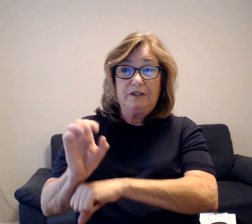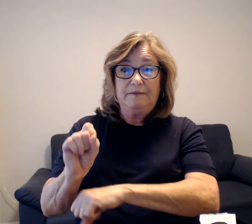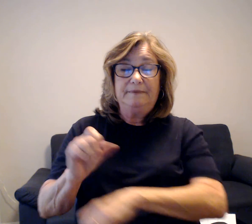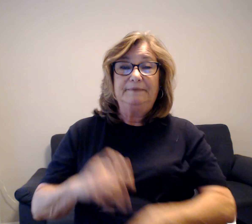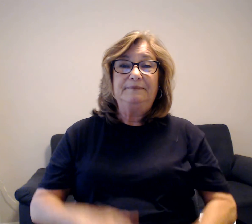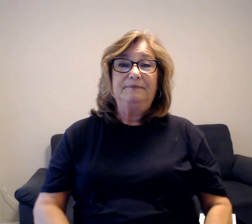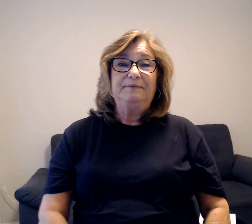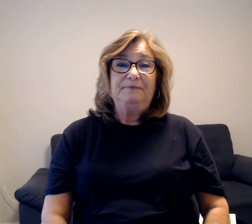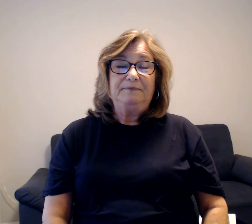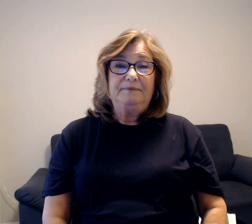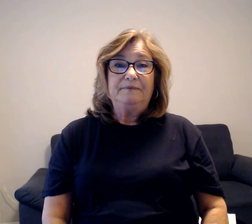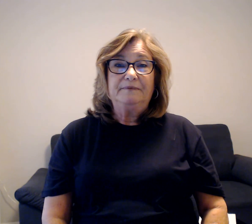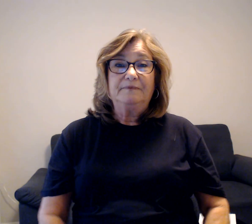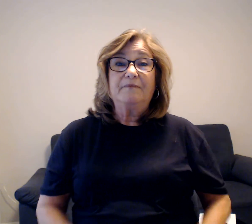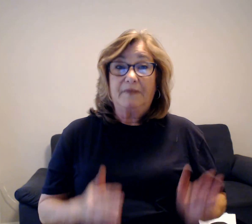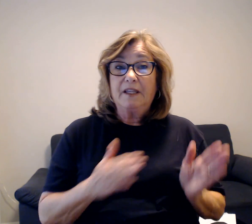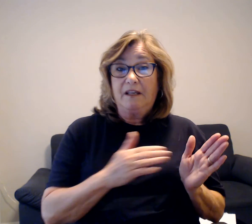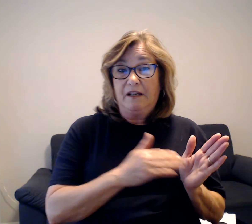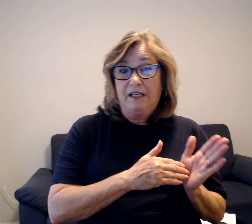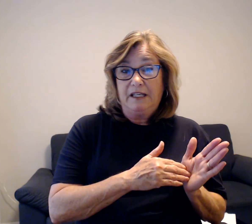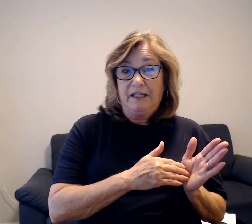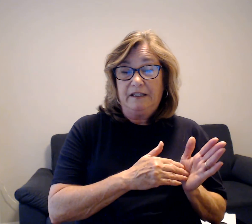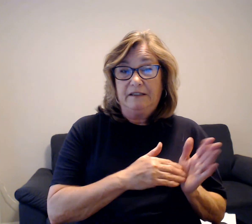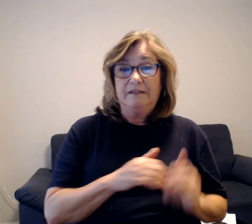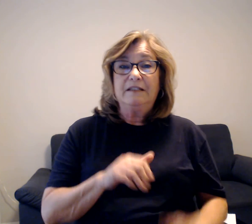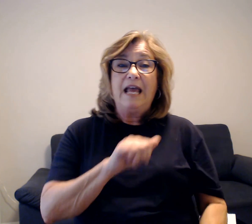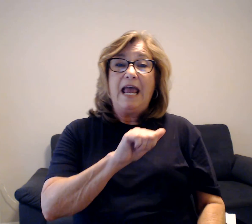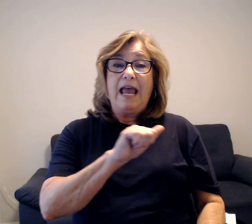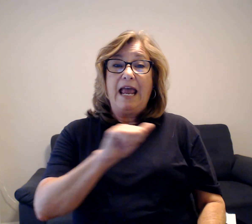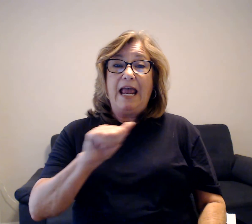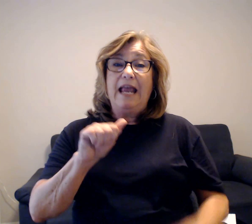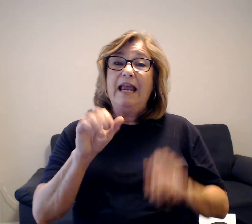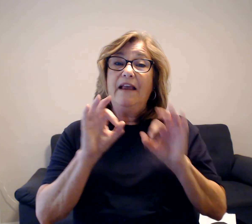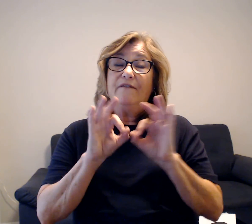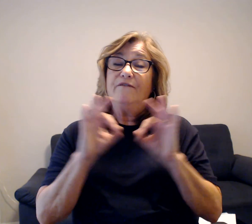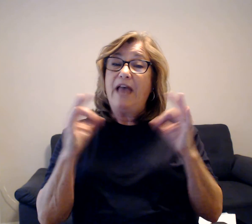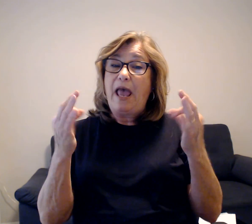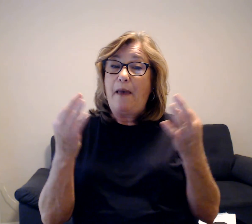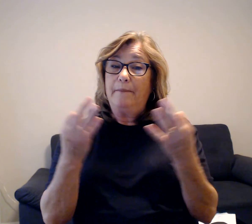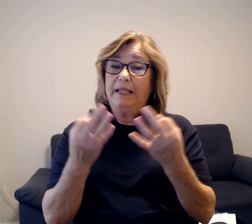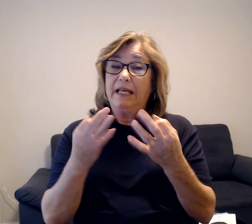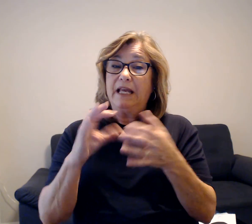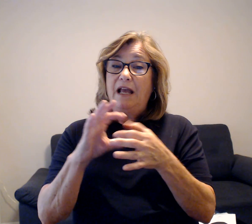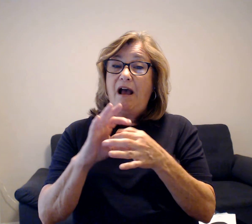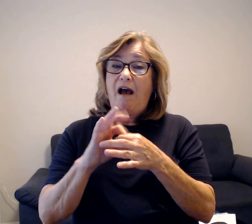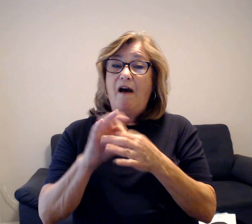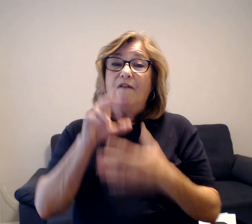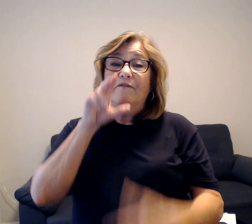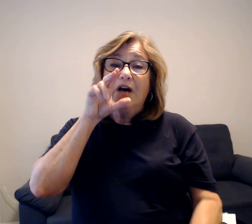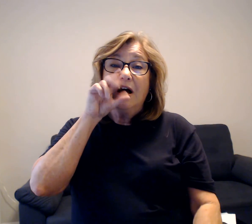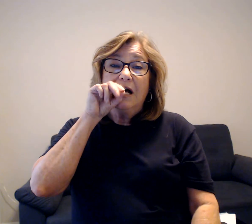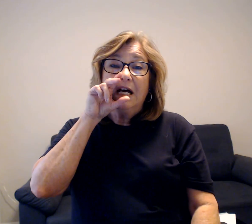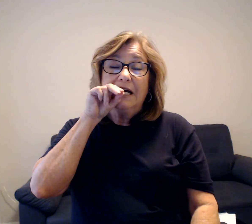Number 24. a family of ducks has a nest